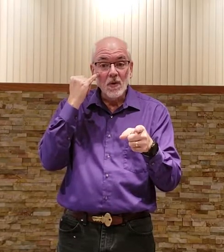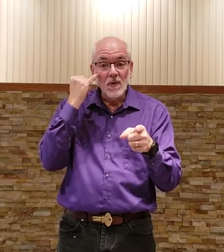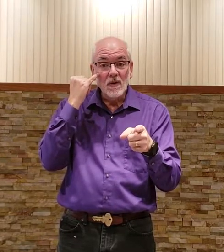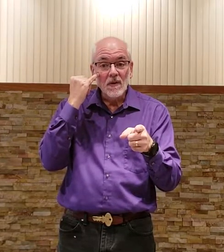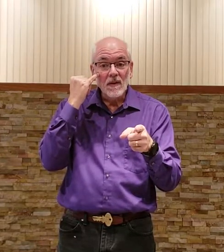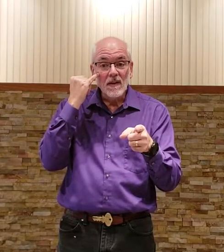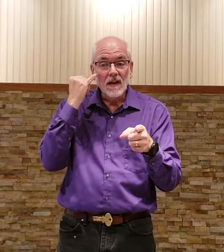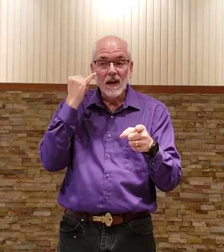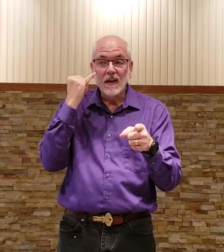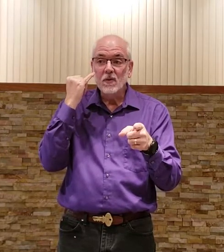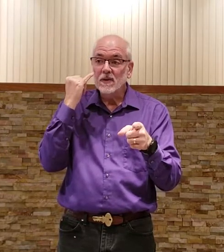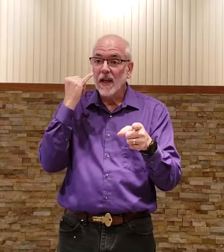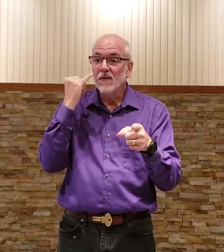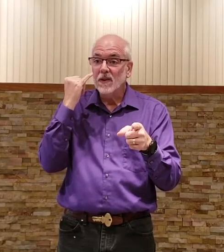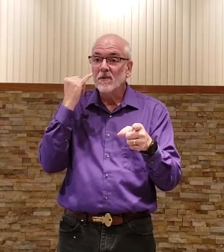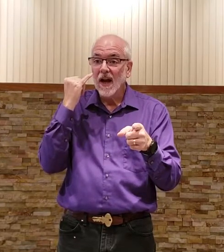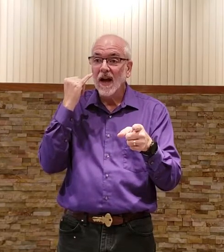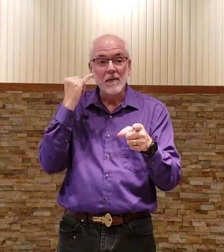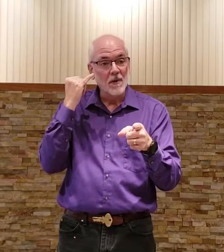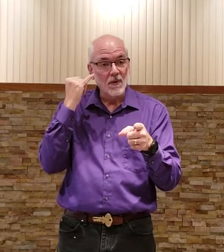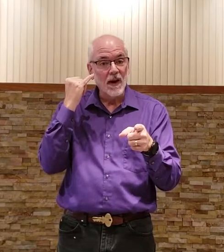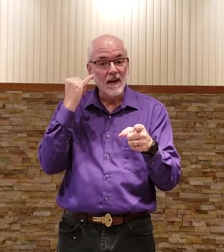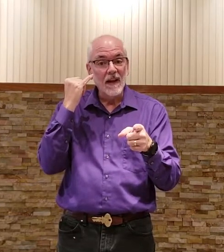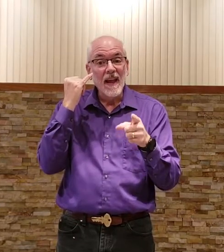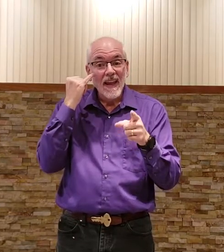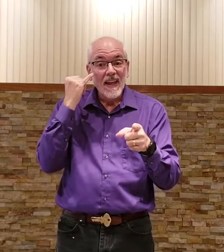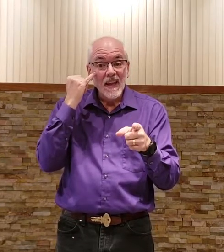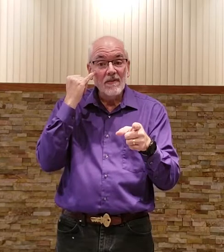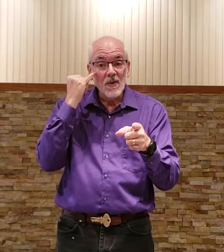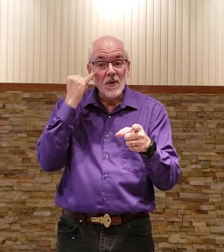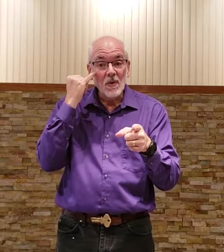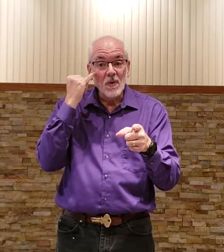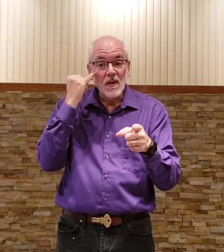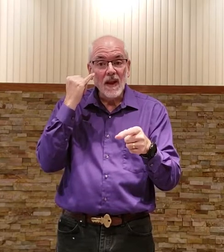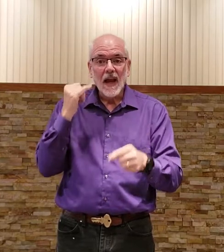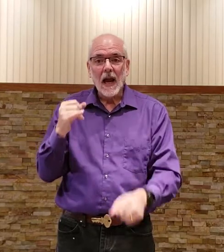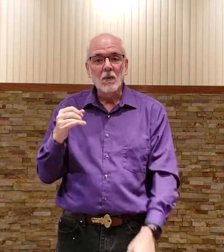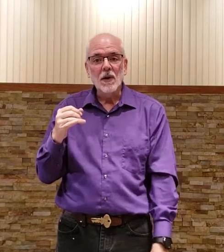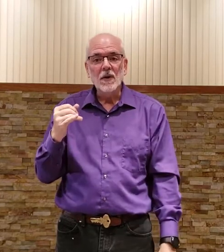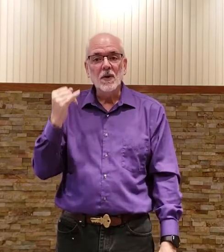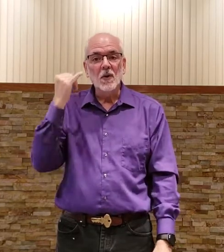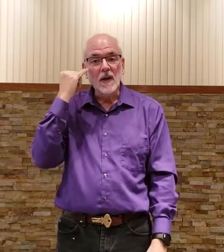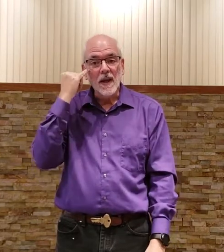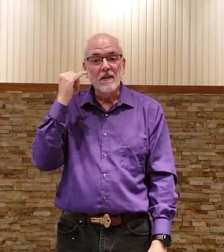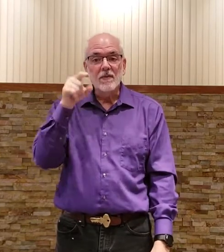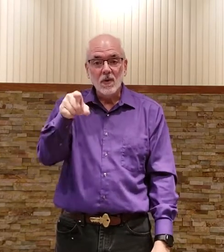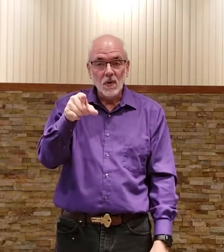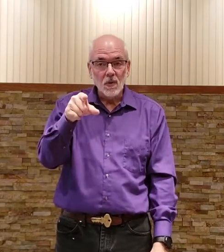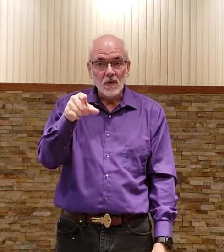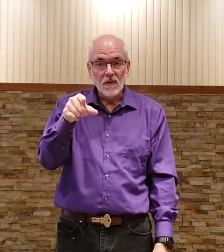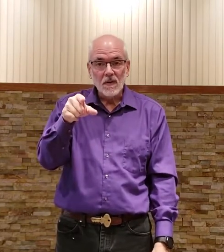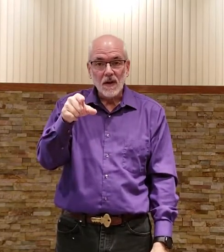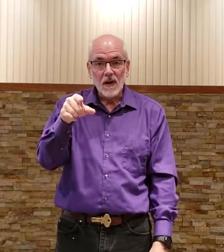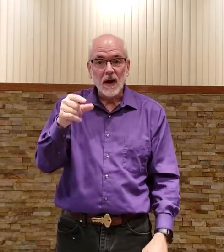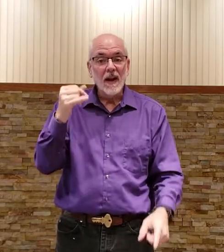this will save you some time right if you i wouldn't do if you all right